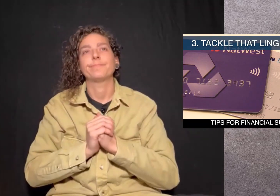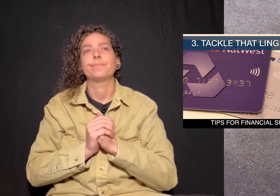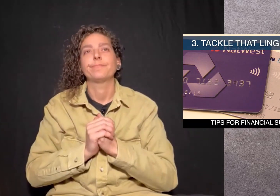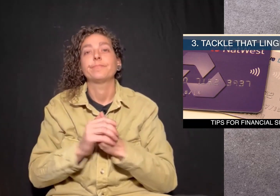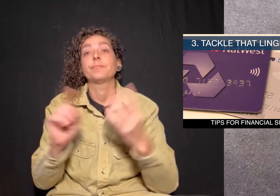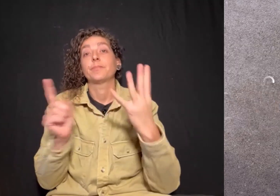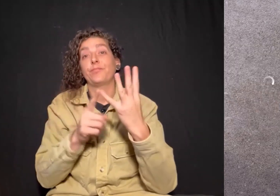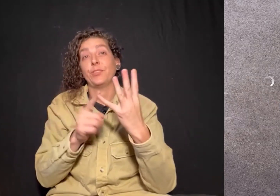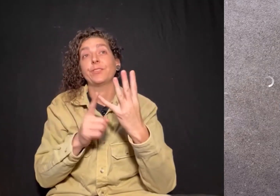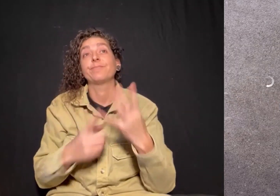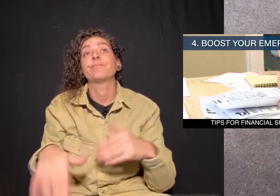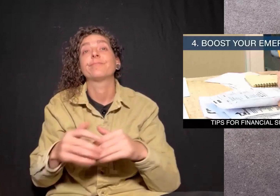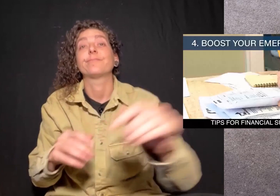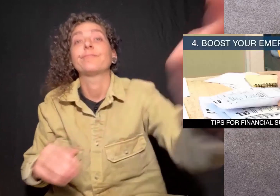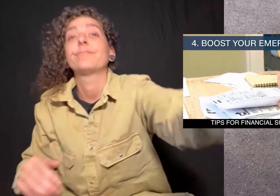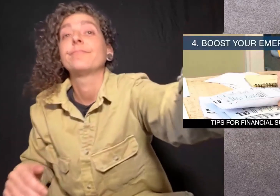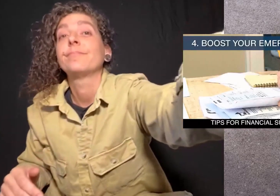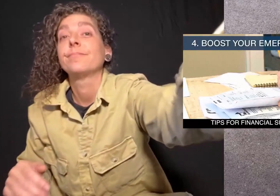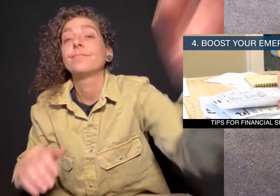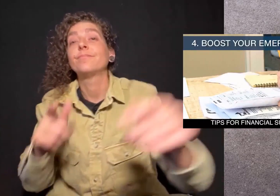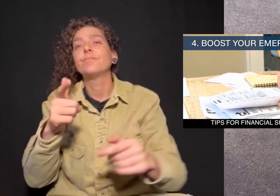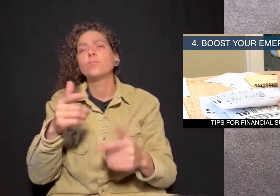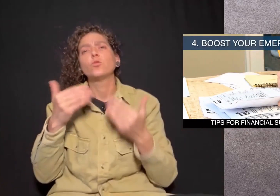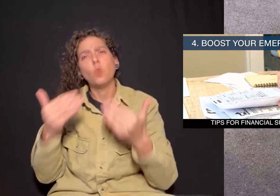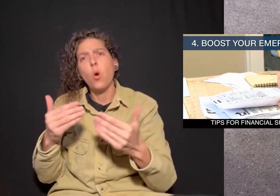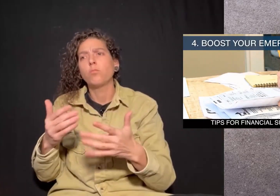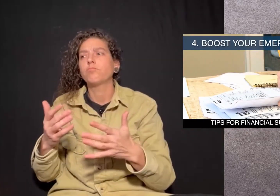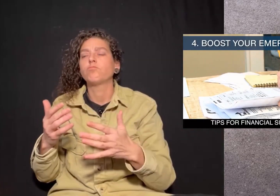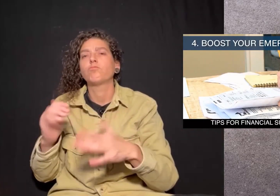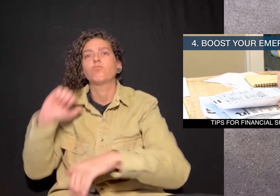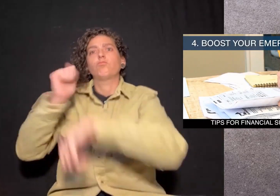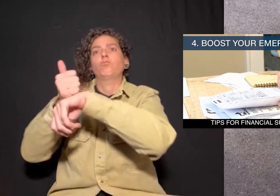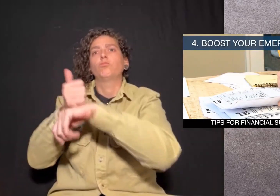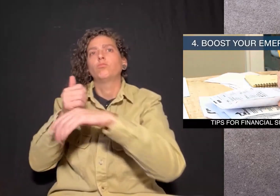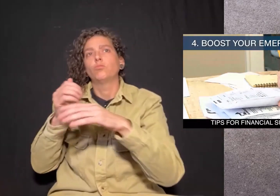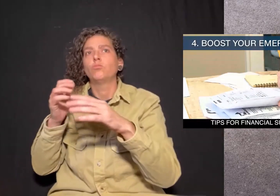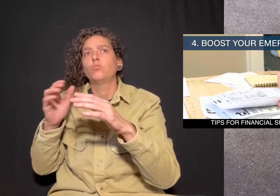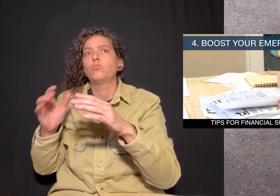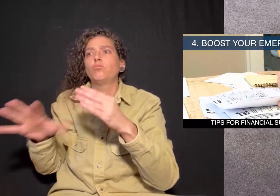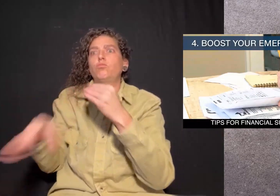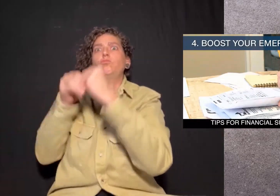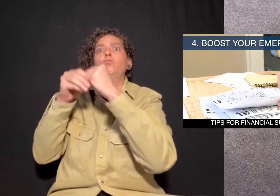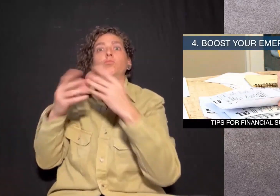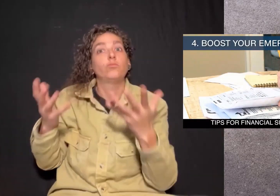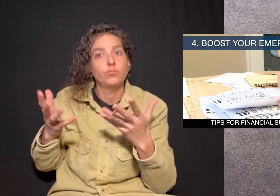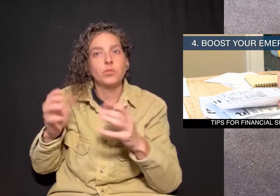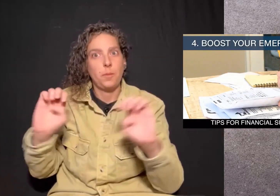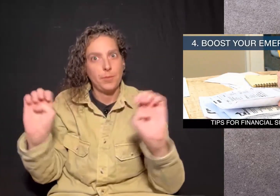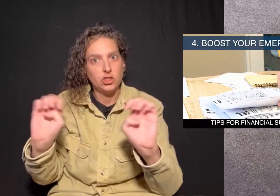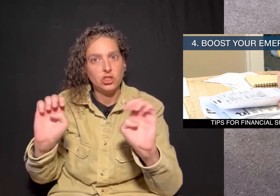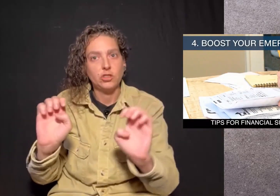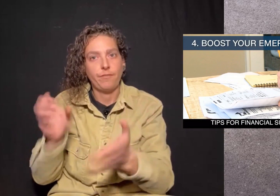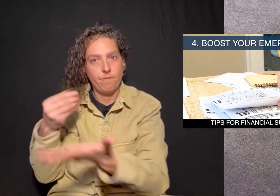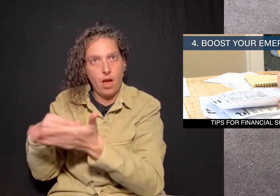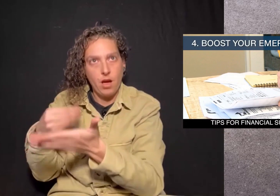Number four, boost your emergency fund.